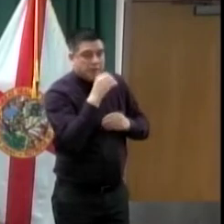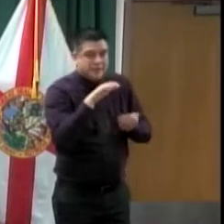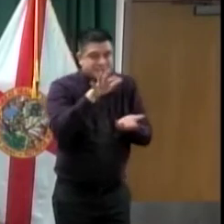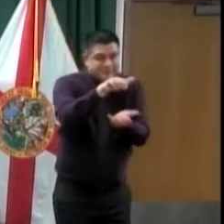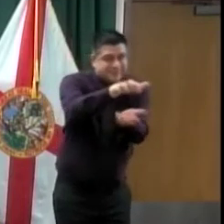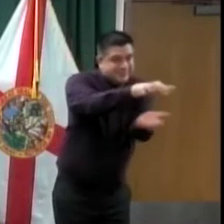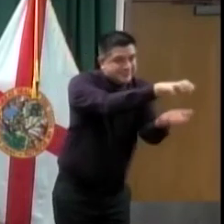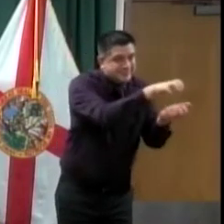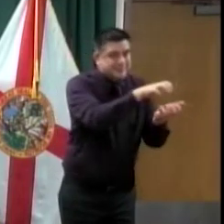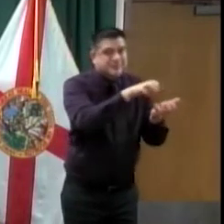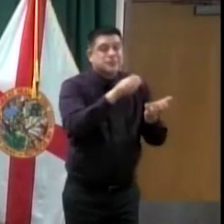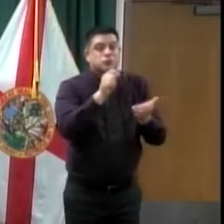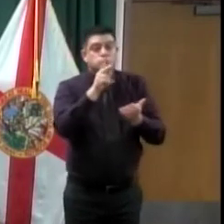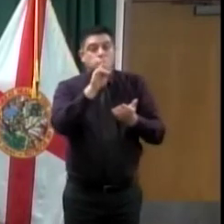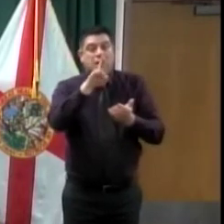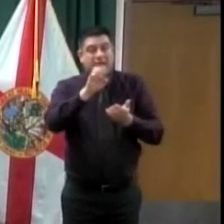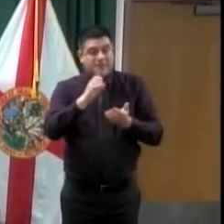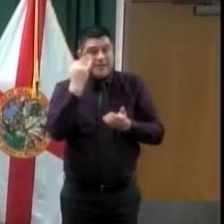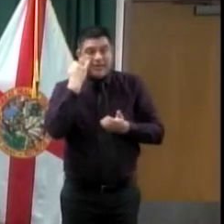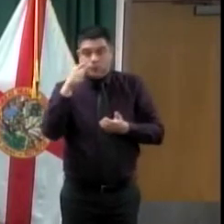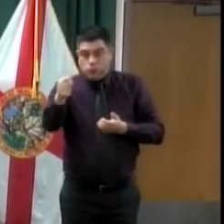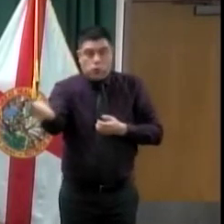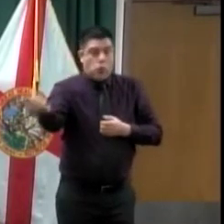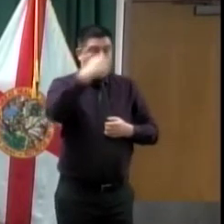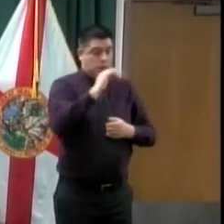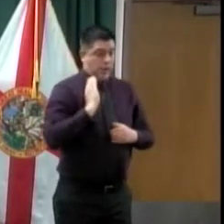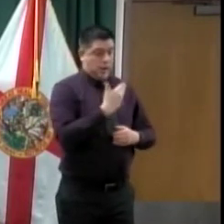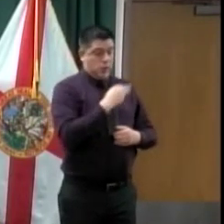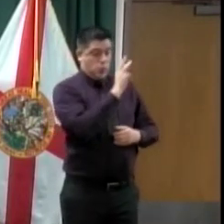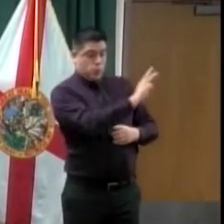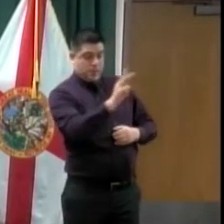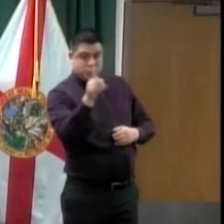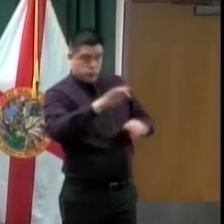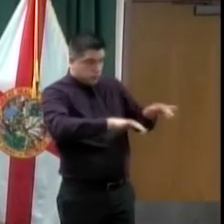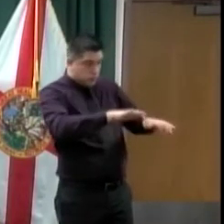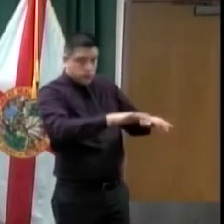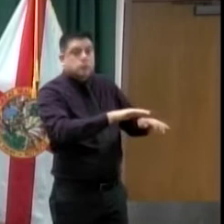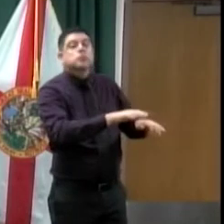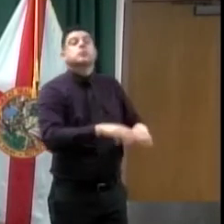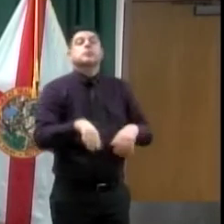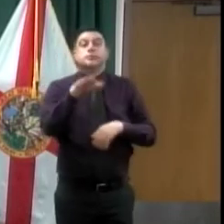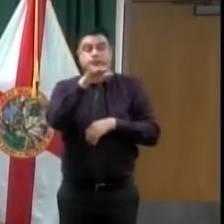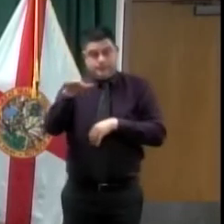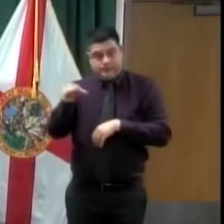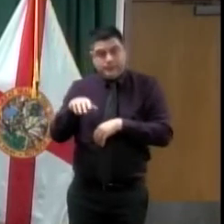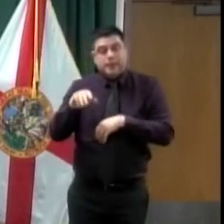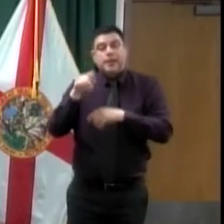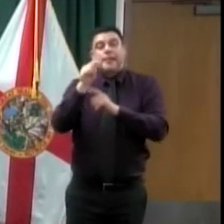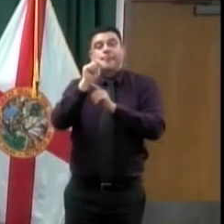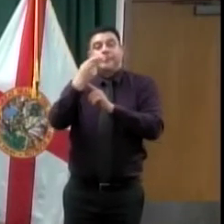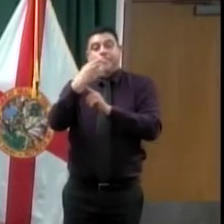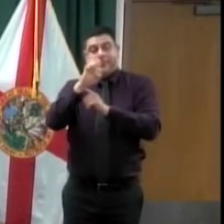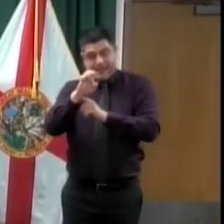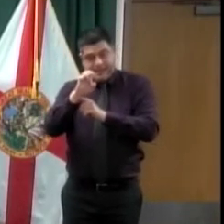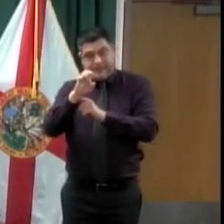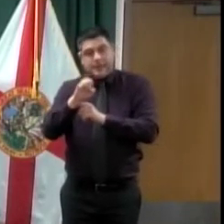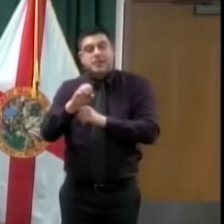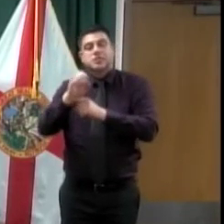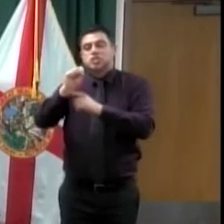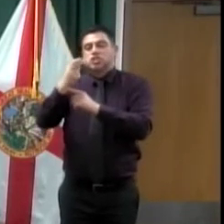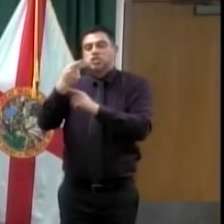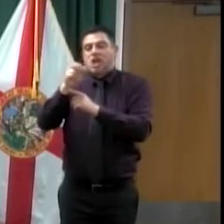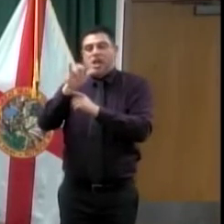sharingcenter.org and just click on the pantry drive, you'll see a list of items that are needed.